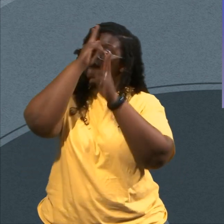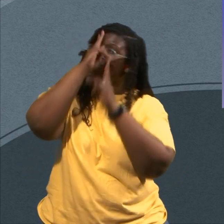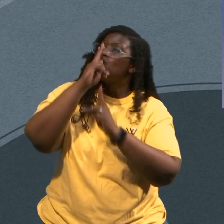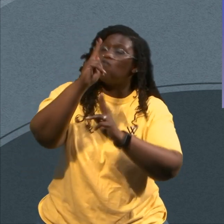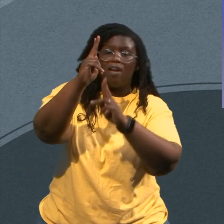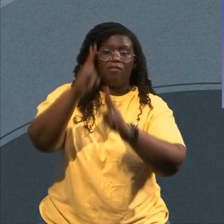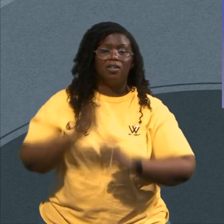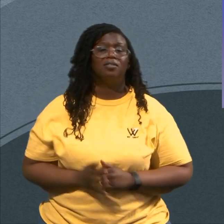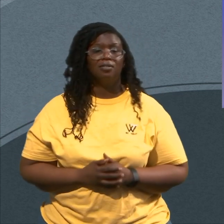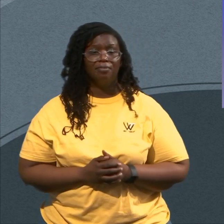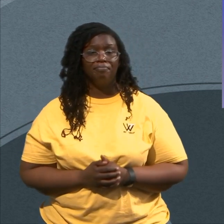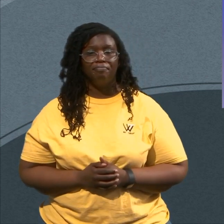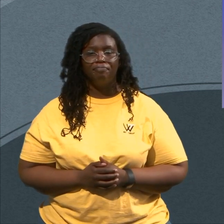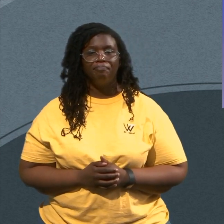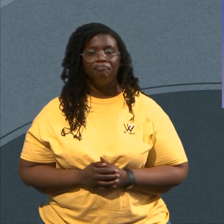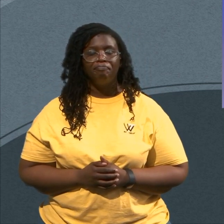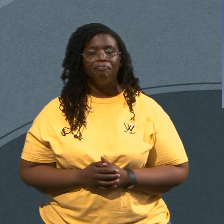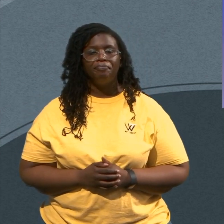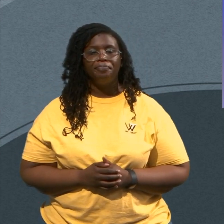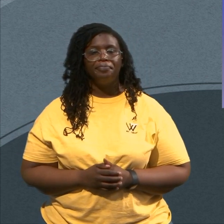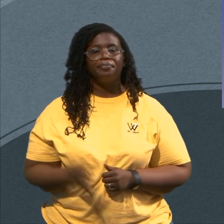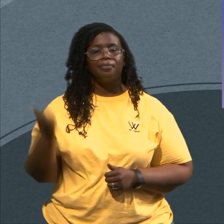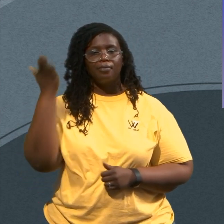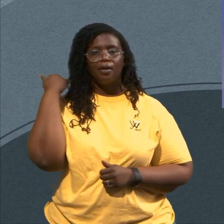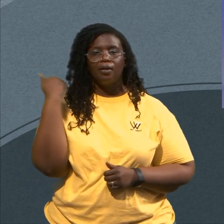There Were Some Coal Mines In Pennsylvania